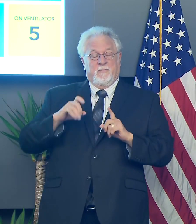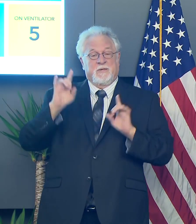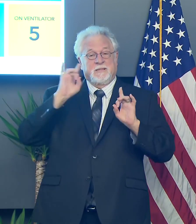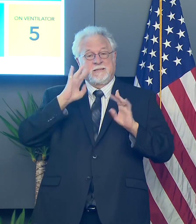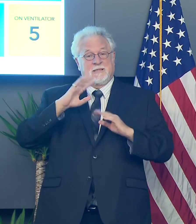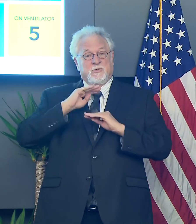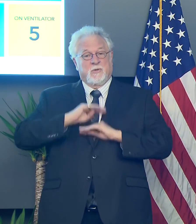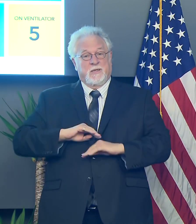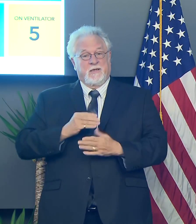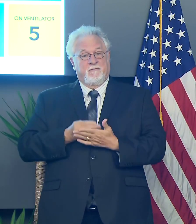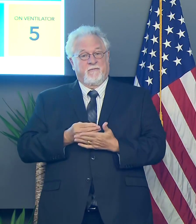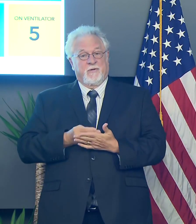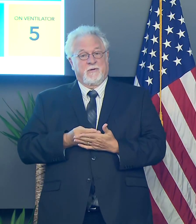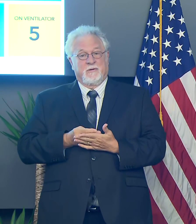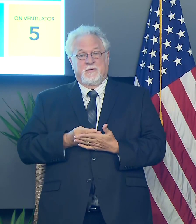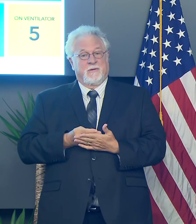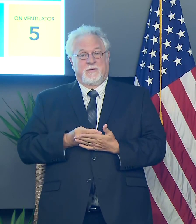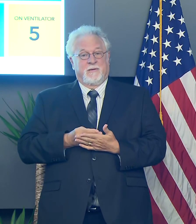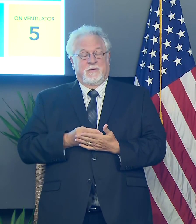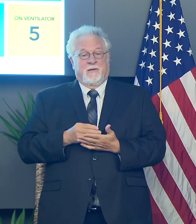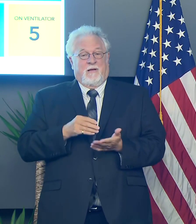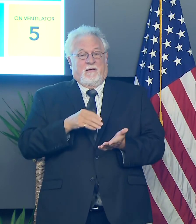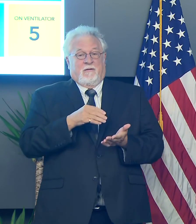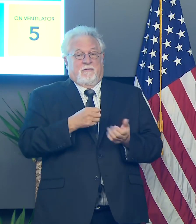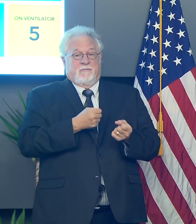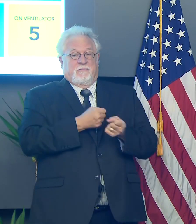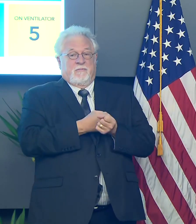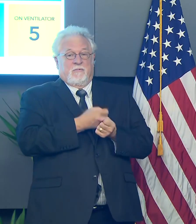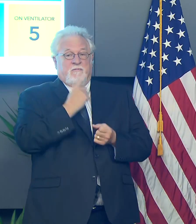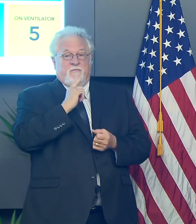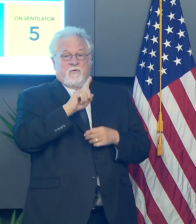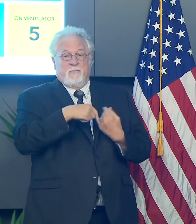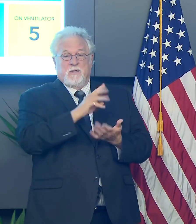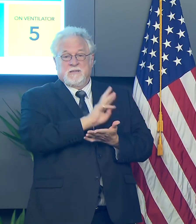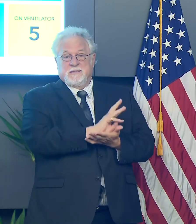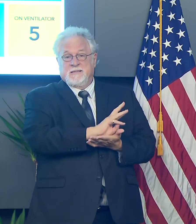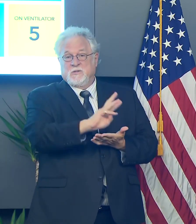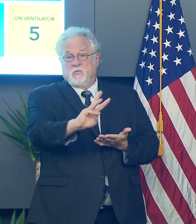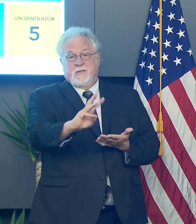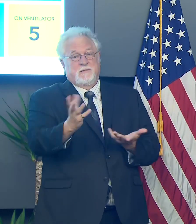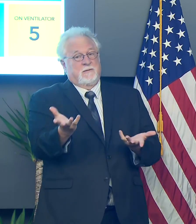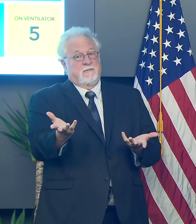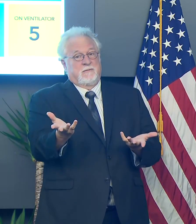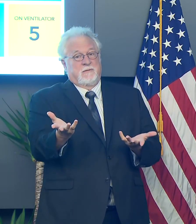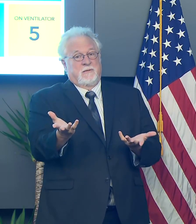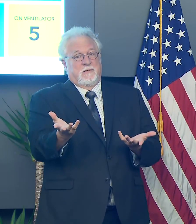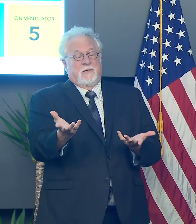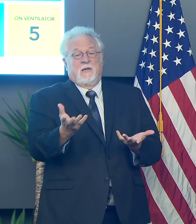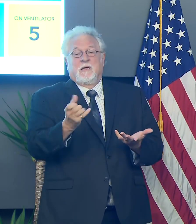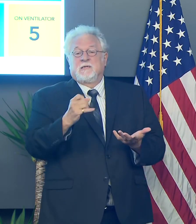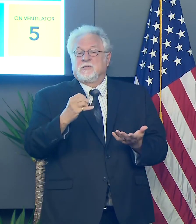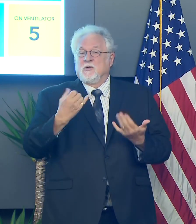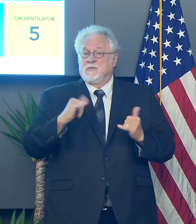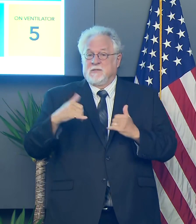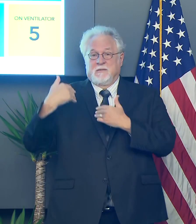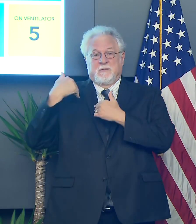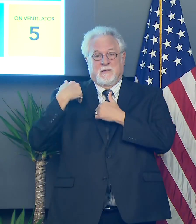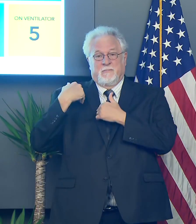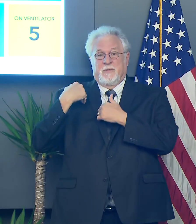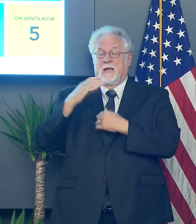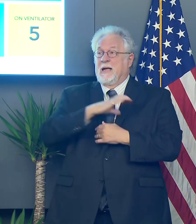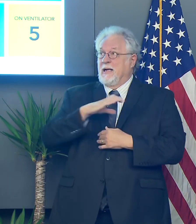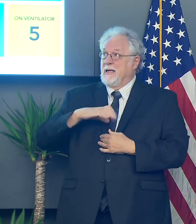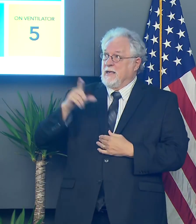disaster relief fund, uh, is only going to fund these benefits for, for about six weeks or so. Uh, so it is still incumbent upon